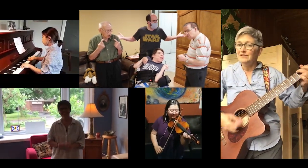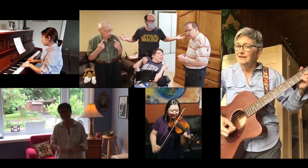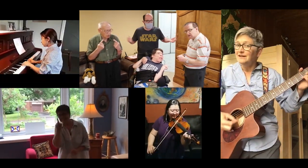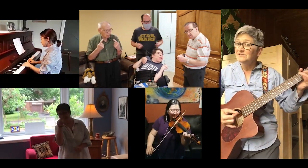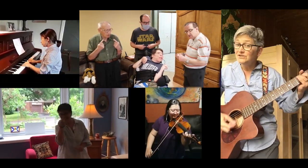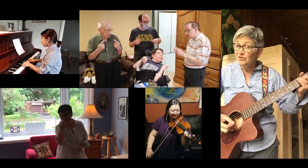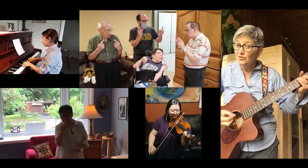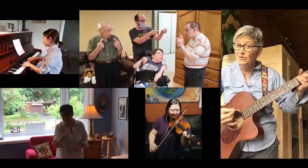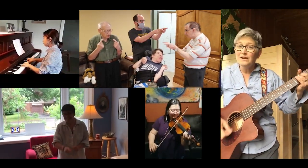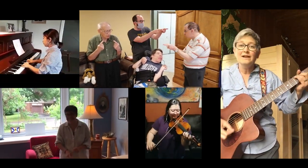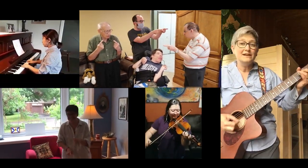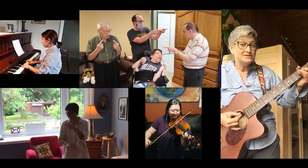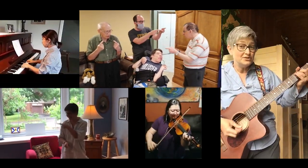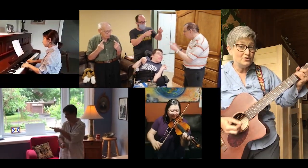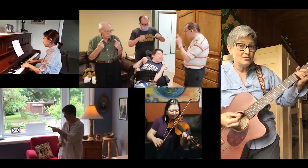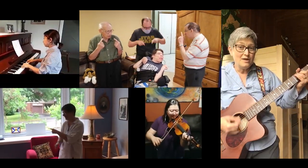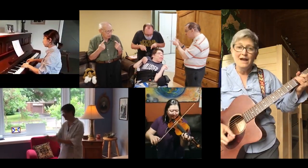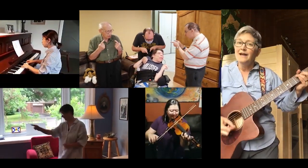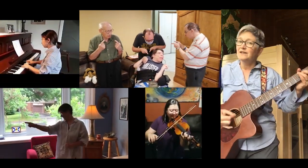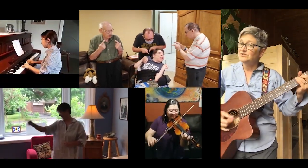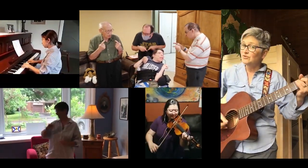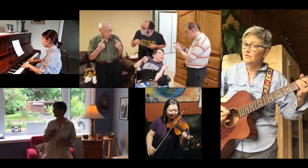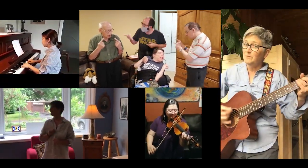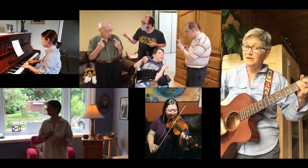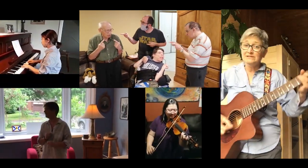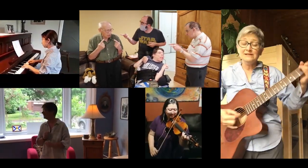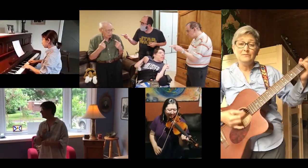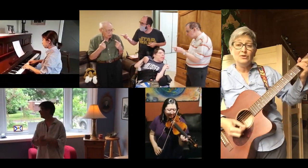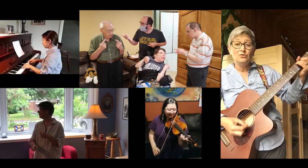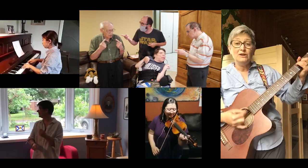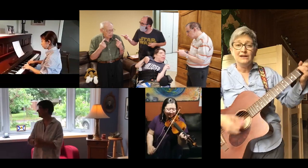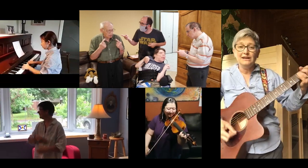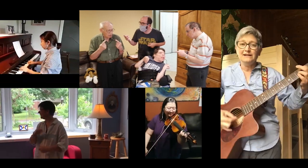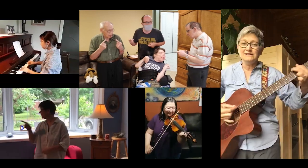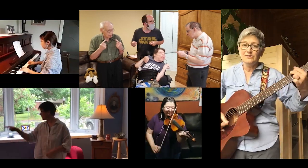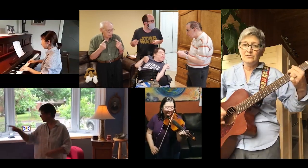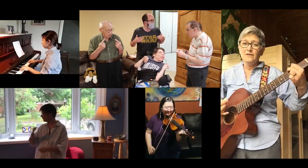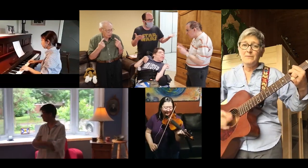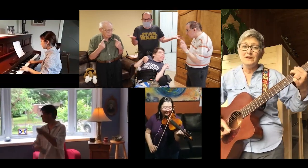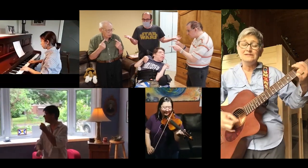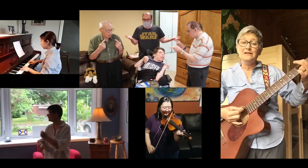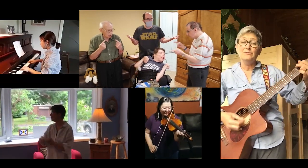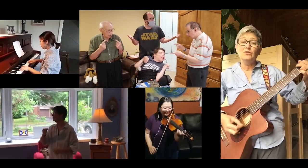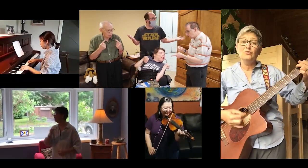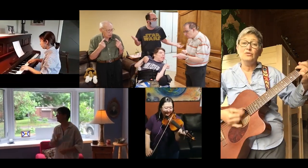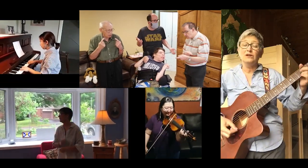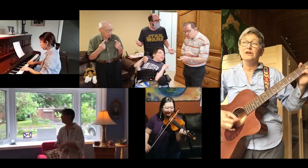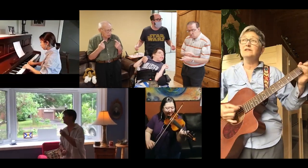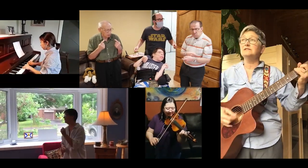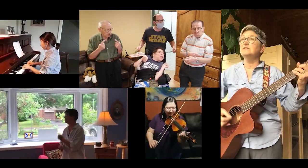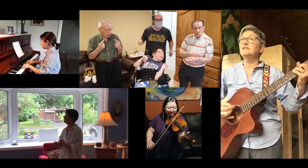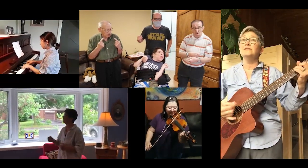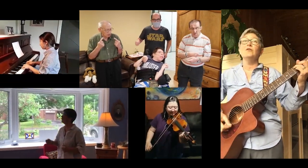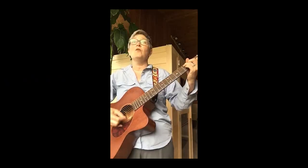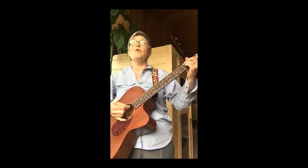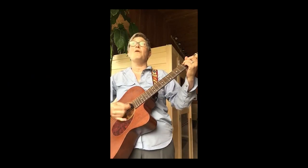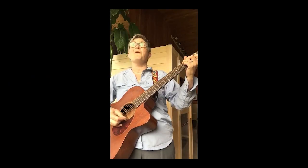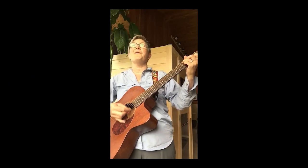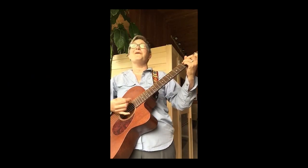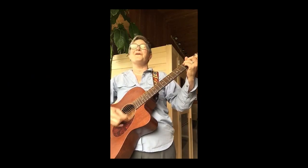community